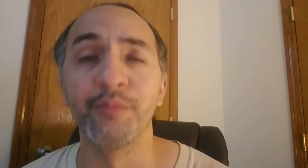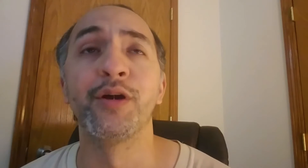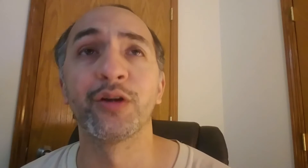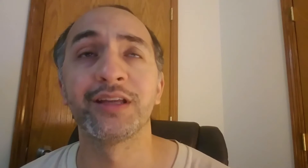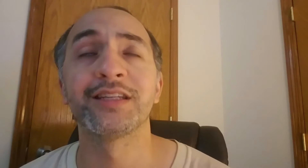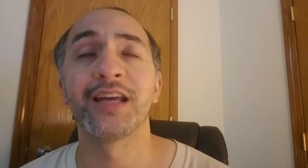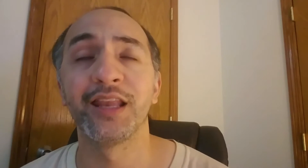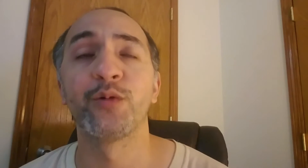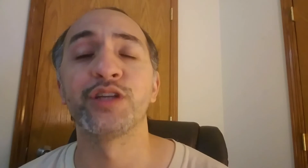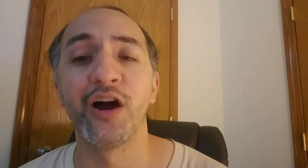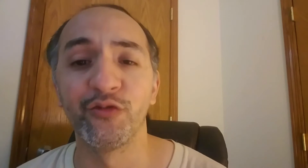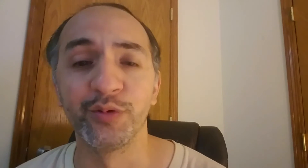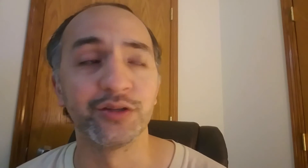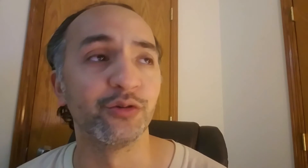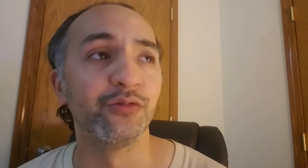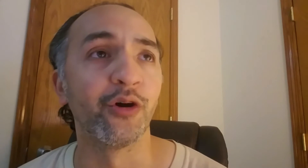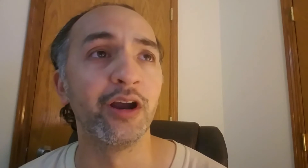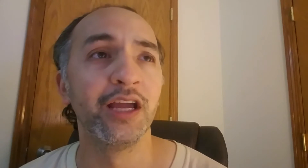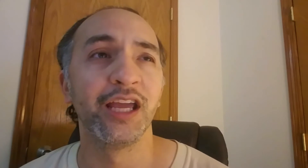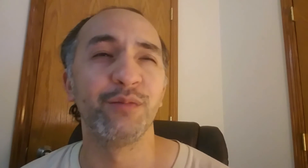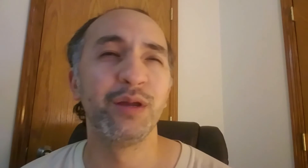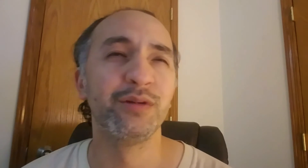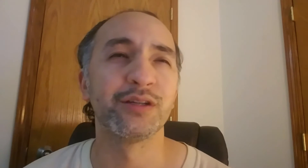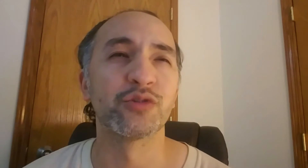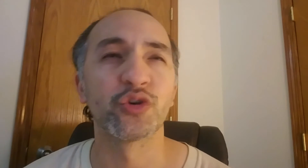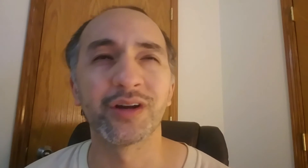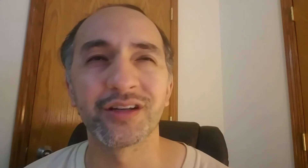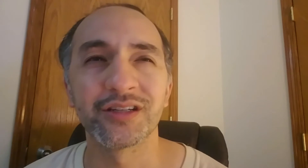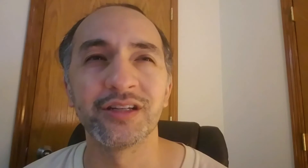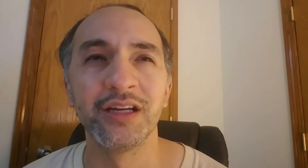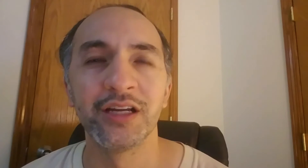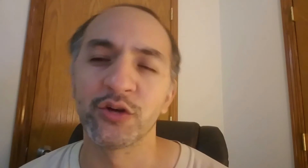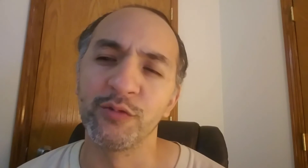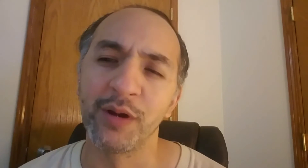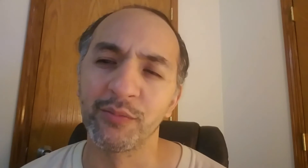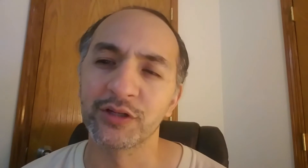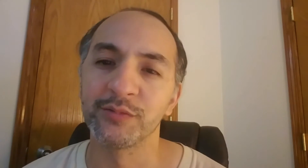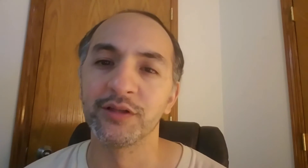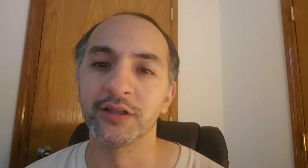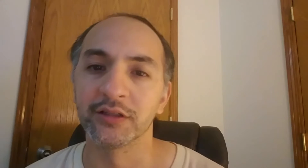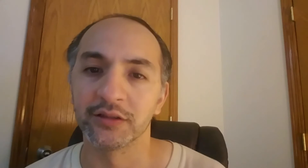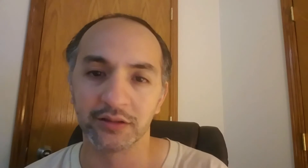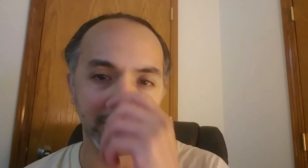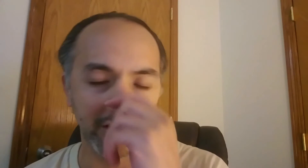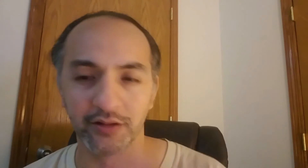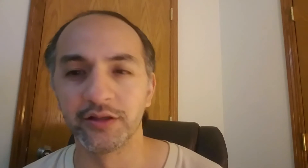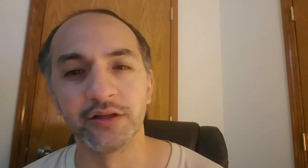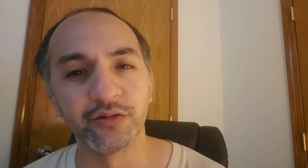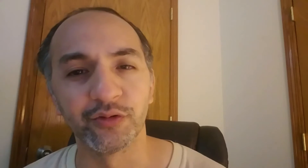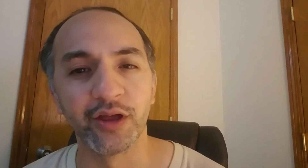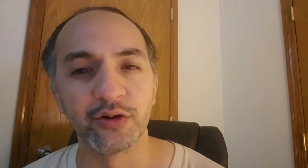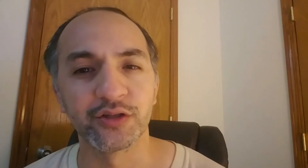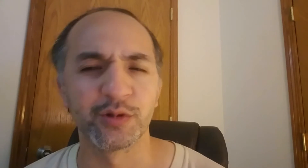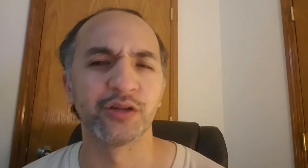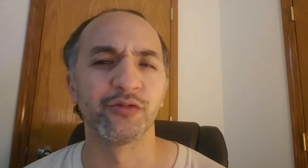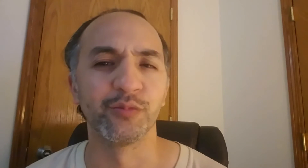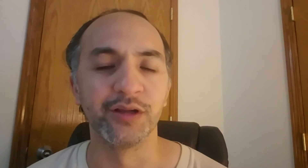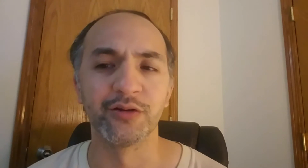American Sign Language alphabet so far, and maybe some tricks to remember some of the different letters, especially for beginners